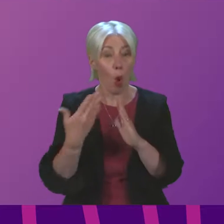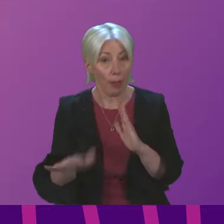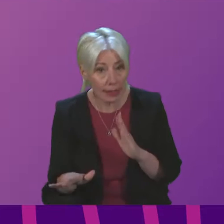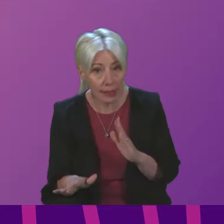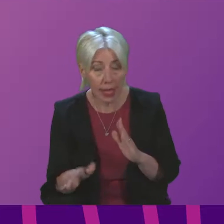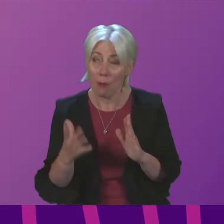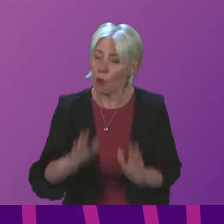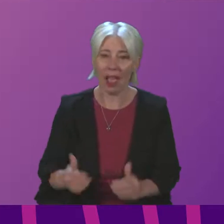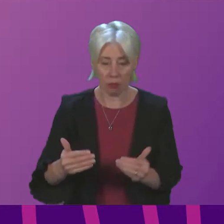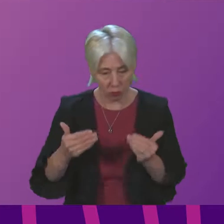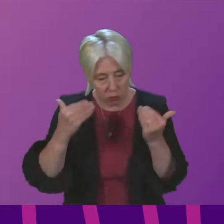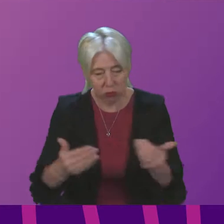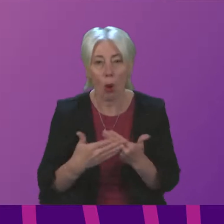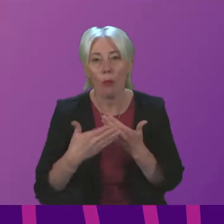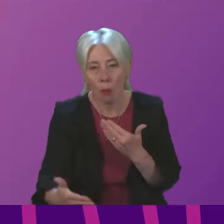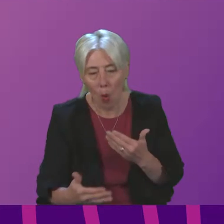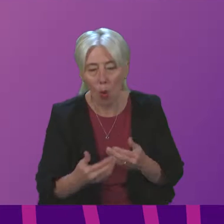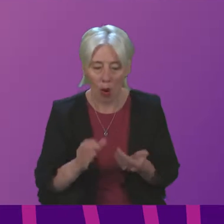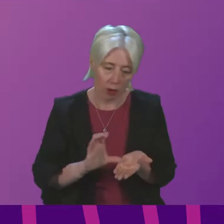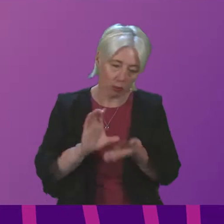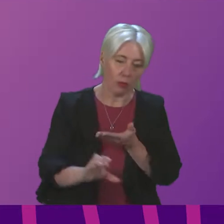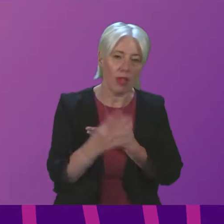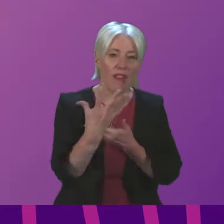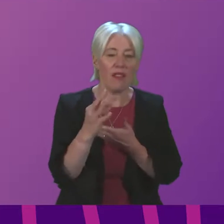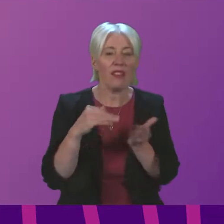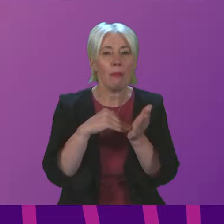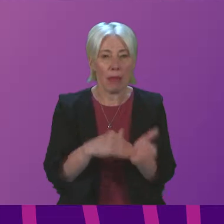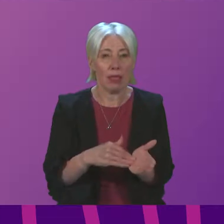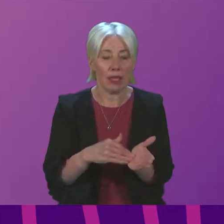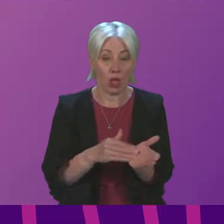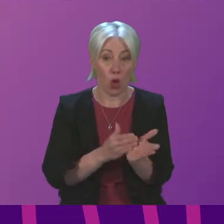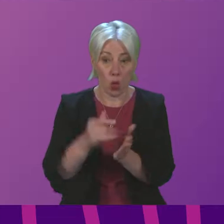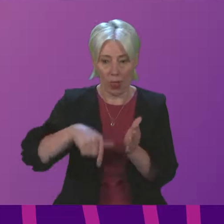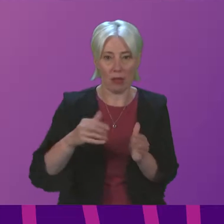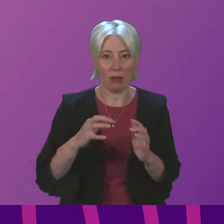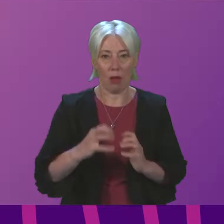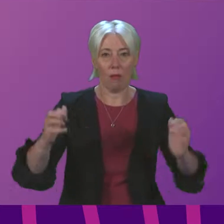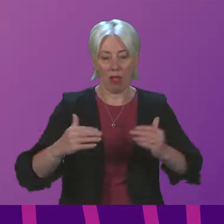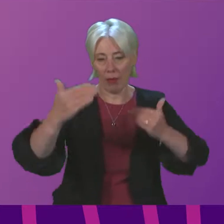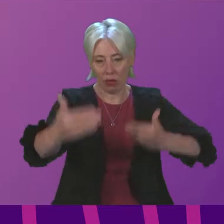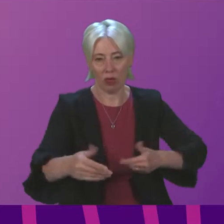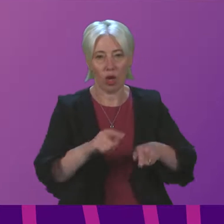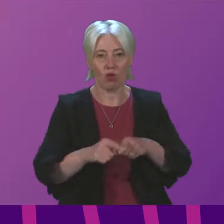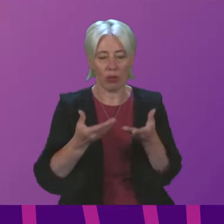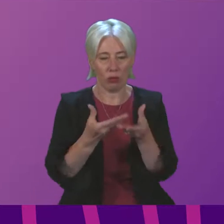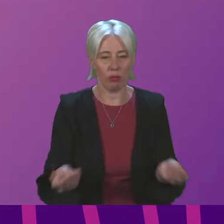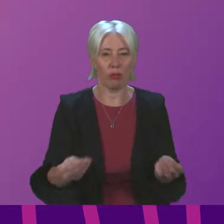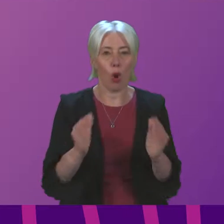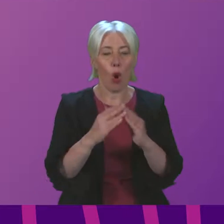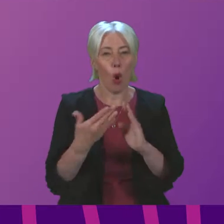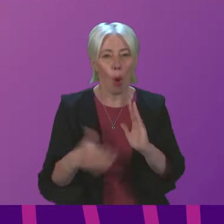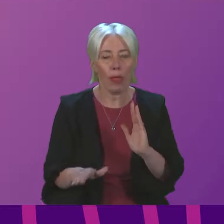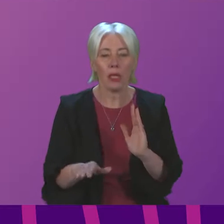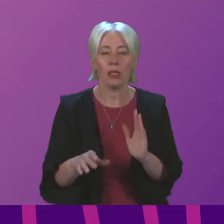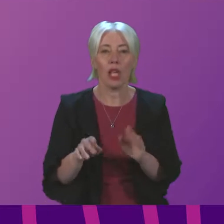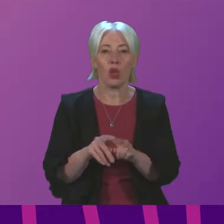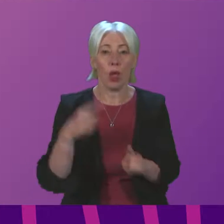and we need to go further. We are investing more than £50 million over this parliamentary term to end homelessness and of sleeping, including support